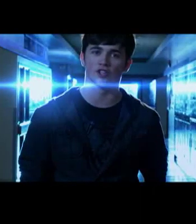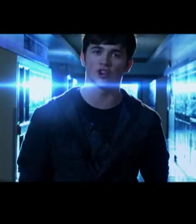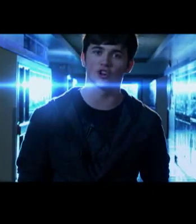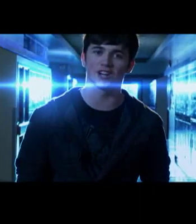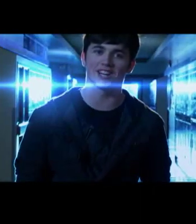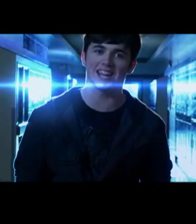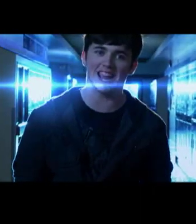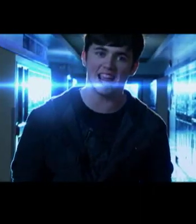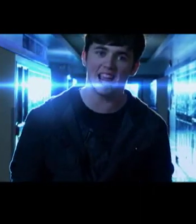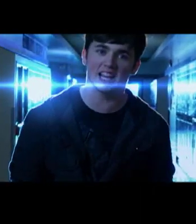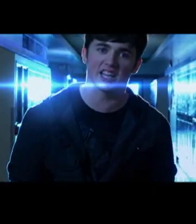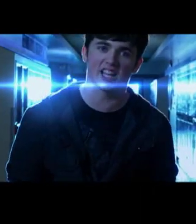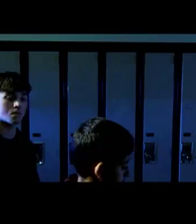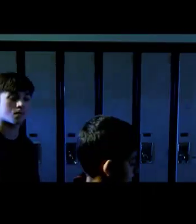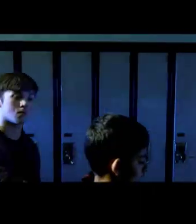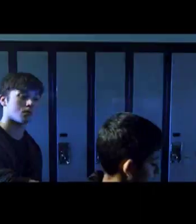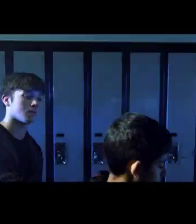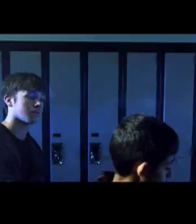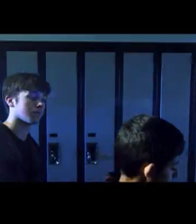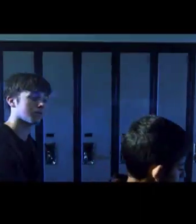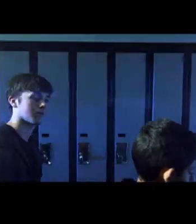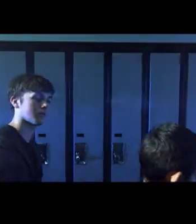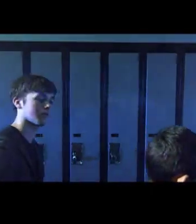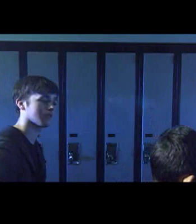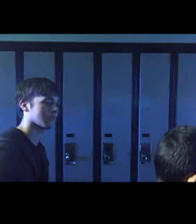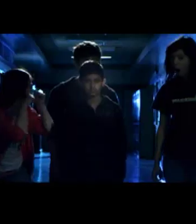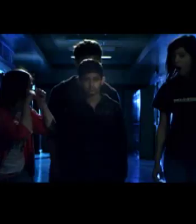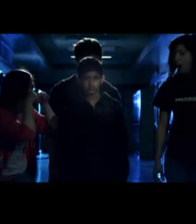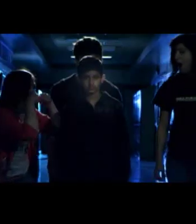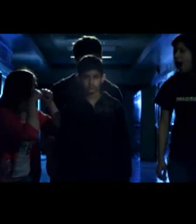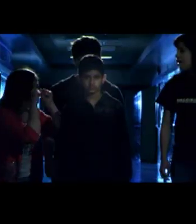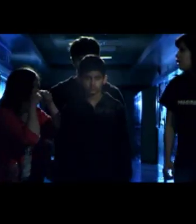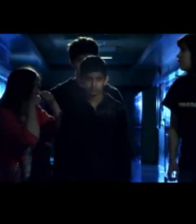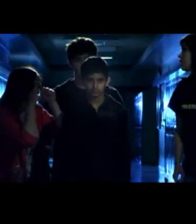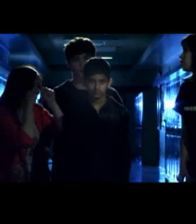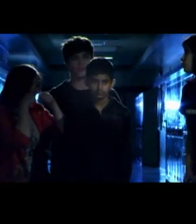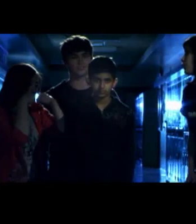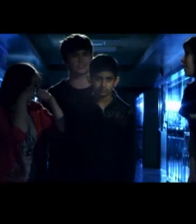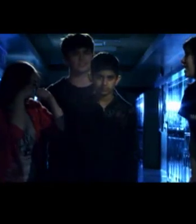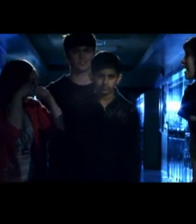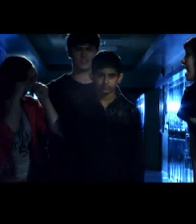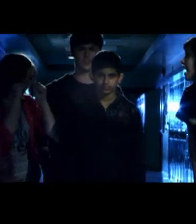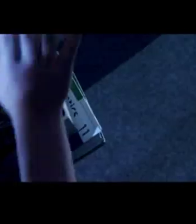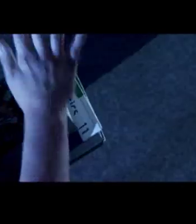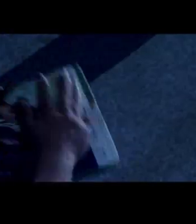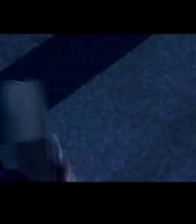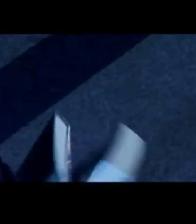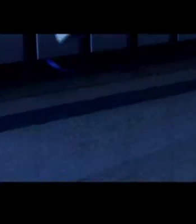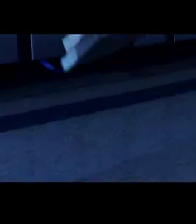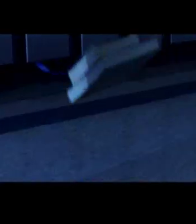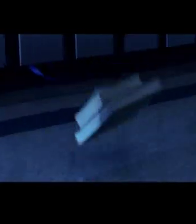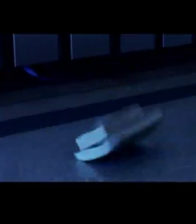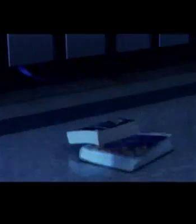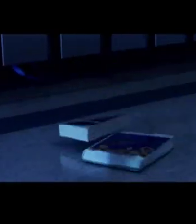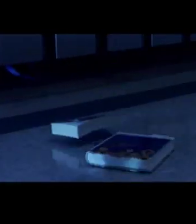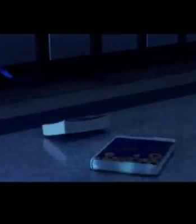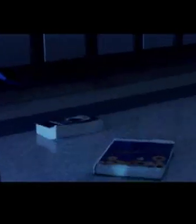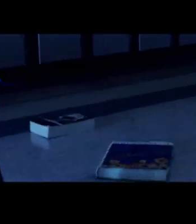born here. When my parents asked me if the bullies ever hurt me, I said no, but I lied. I don't sleep,